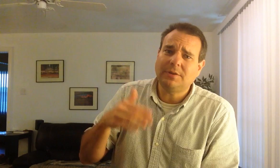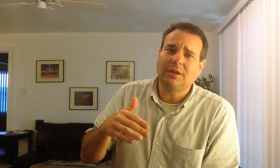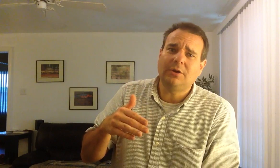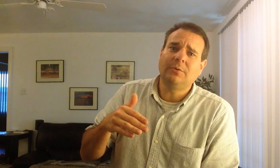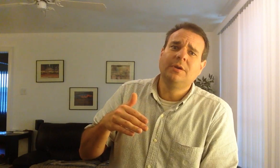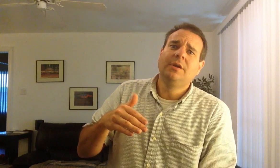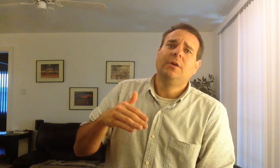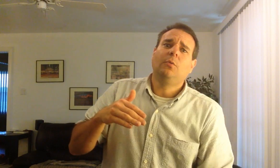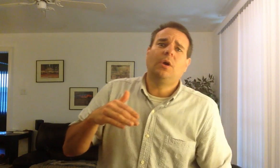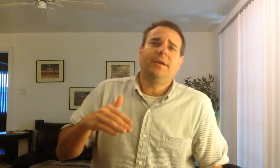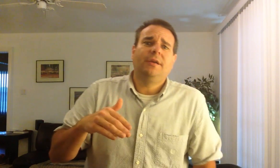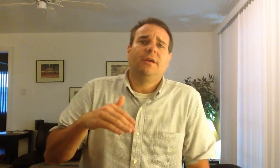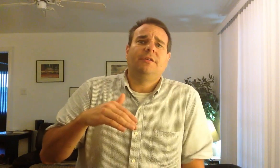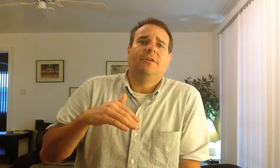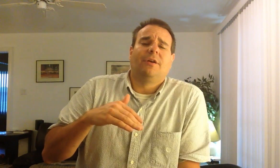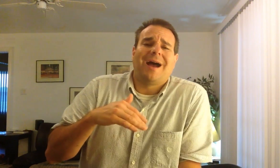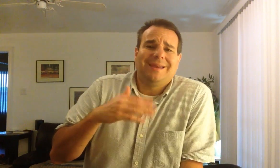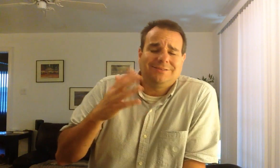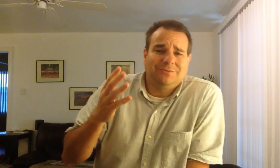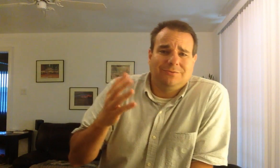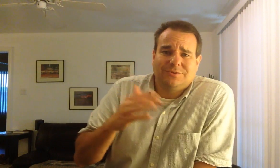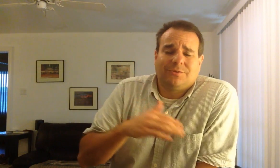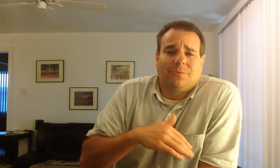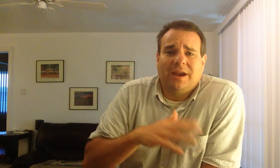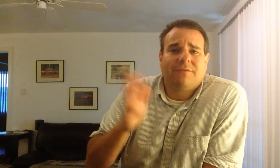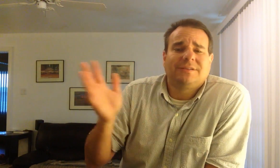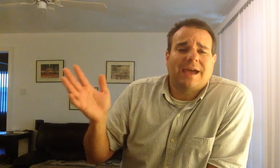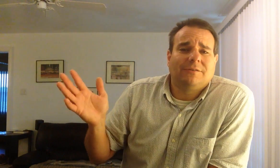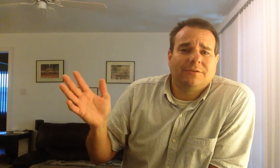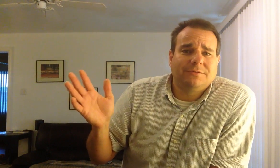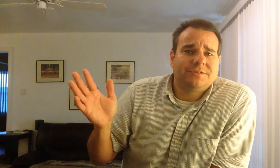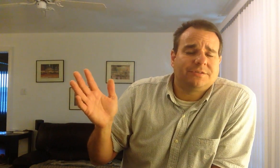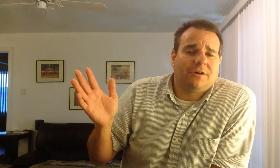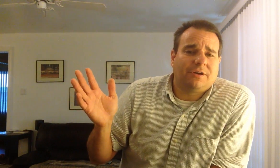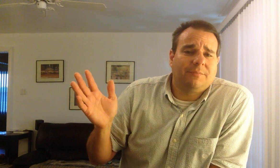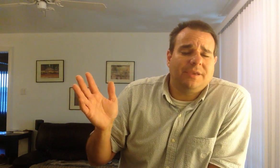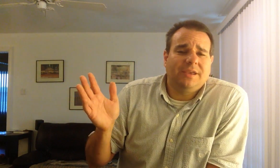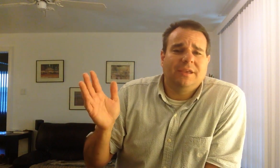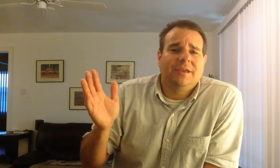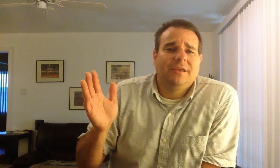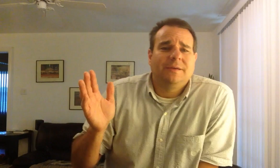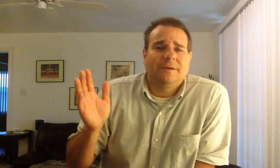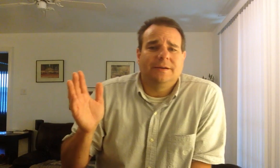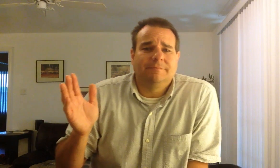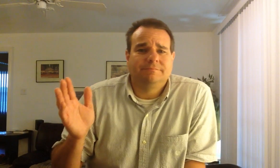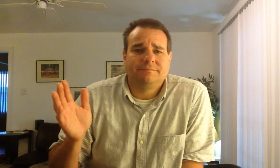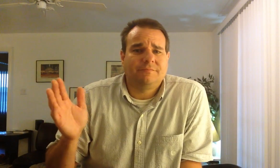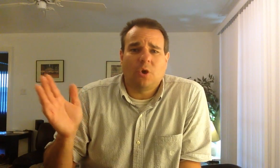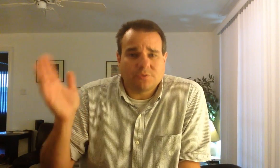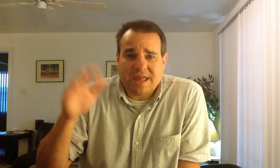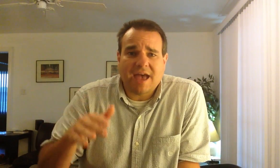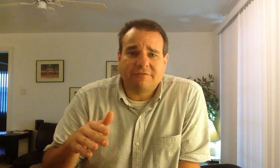below what your iTunes or whatever downloads are going to be almost half.